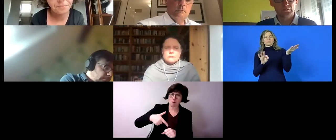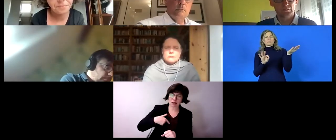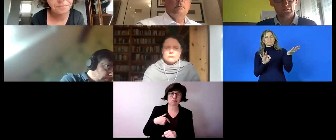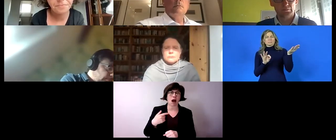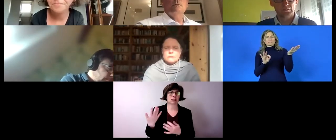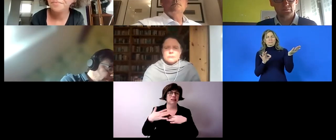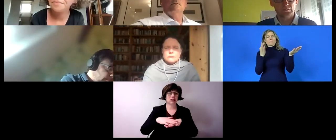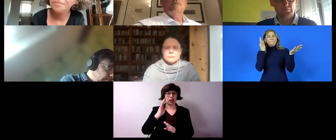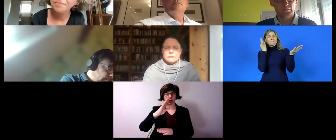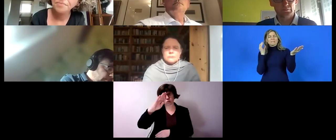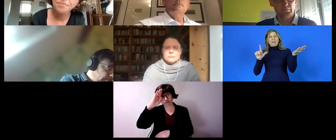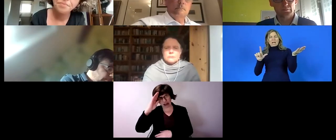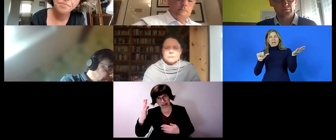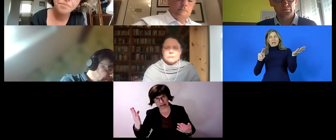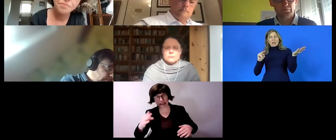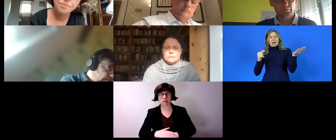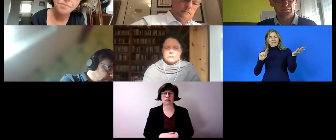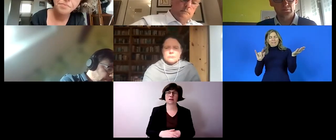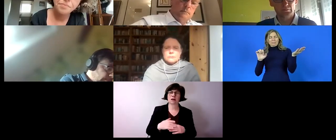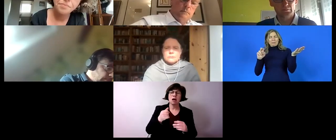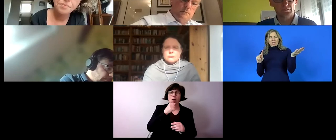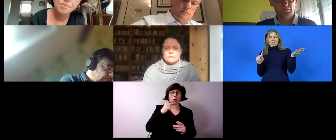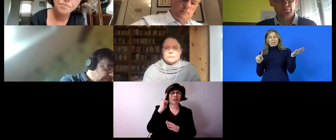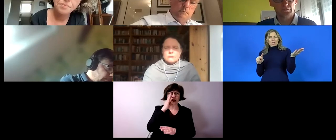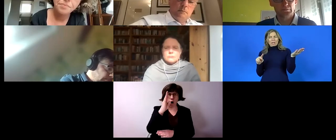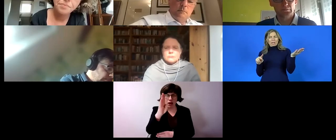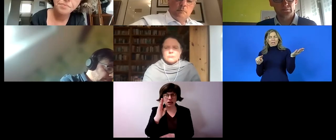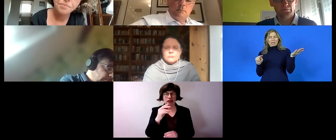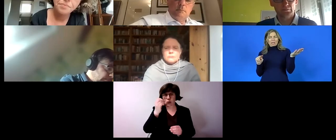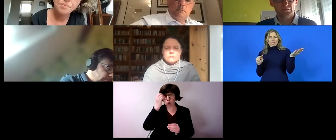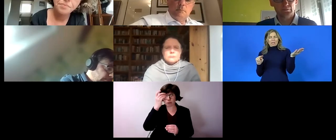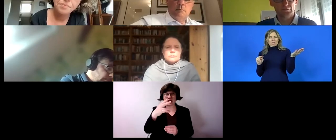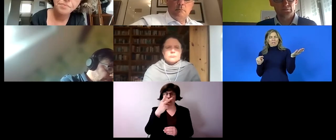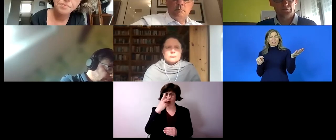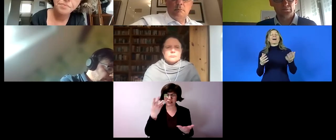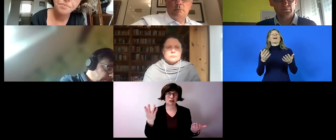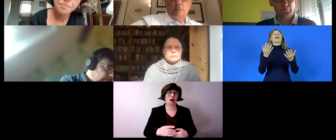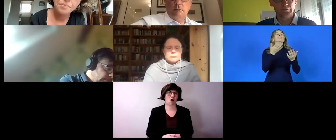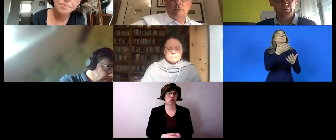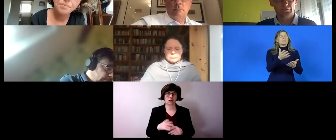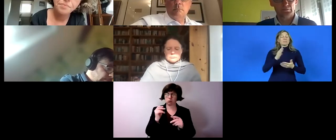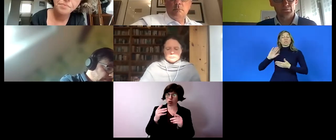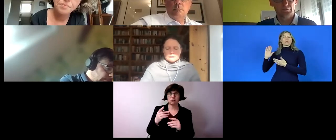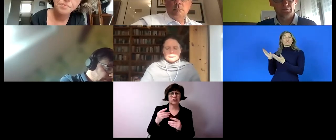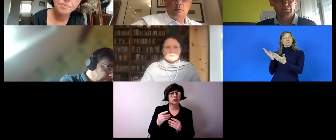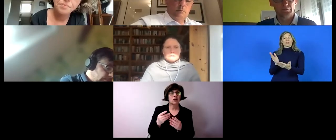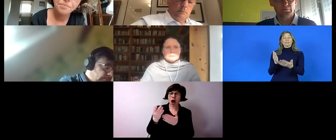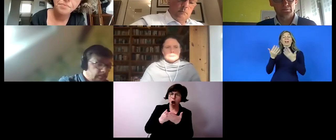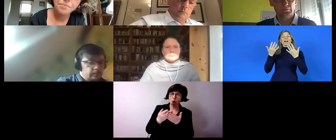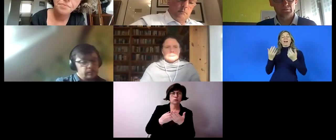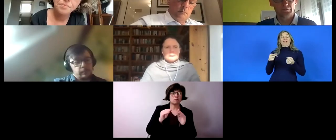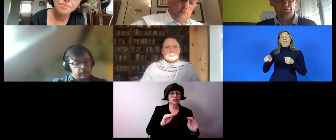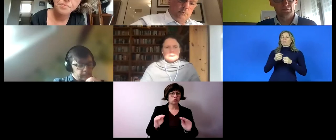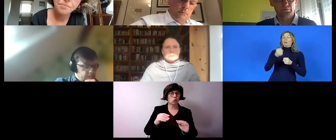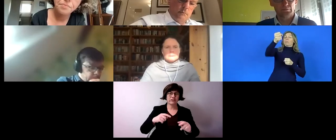what do you think about all those outplacement services for disabled persons for